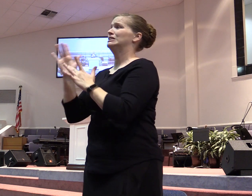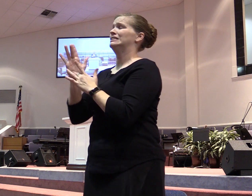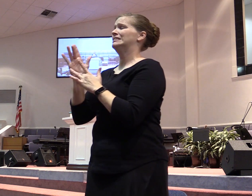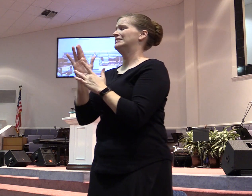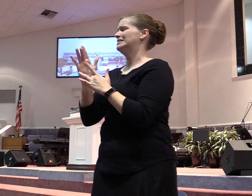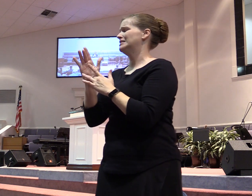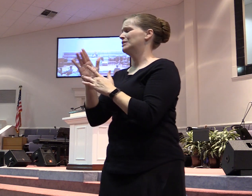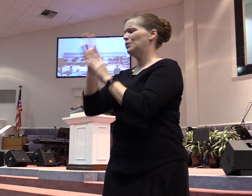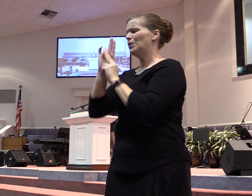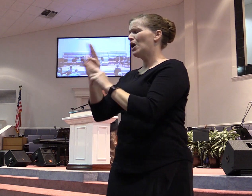glorify you Jesus.